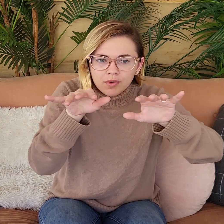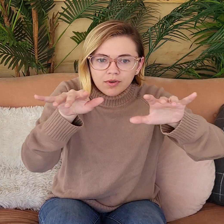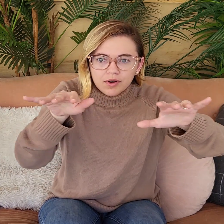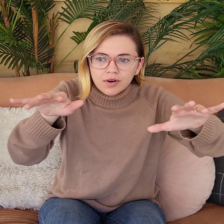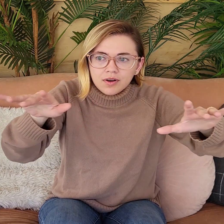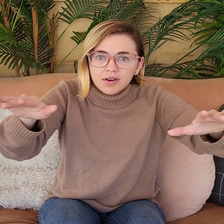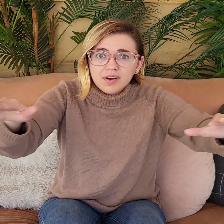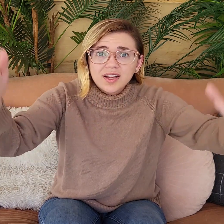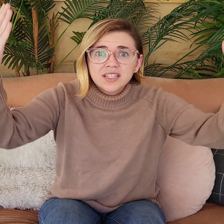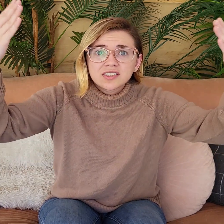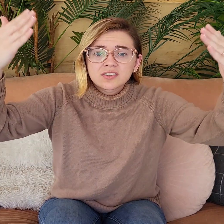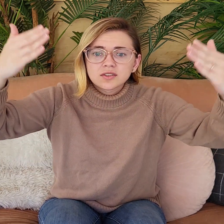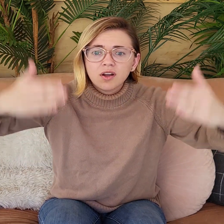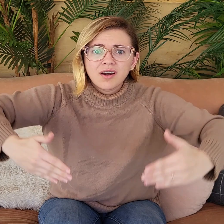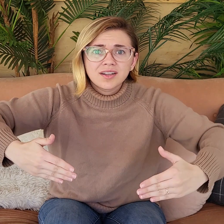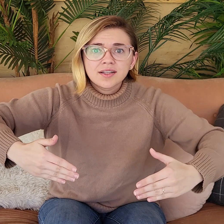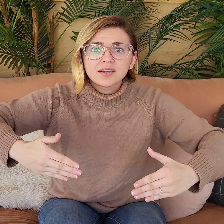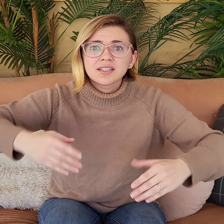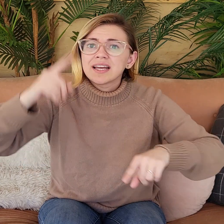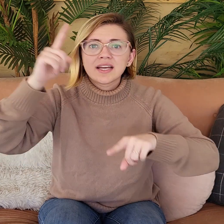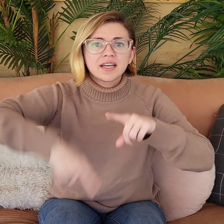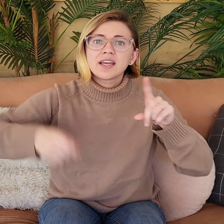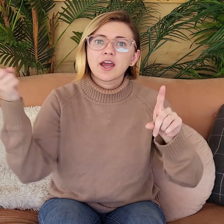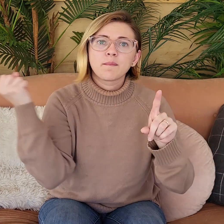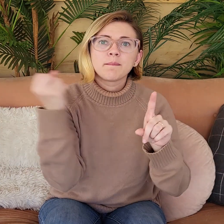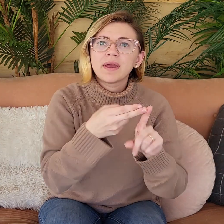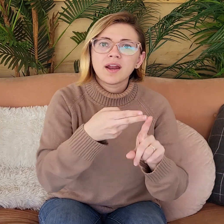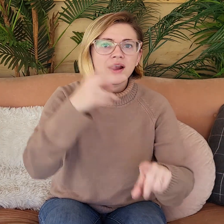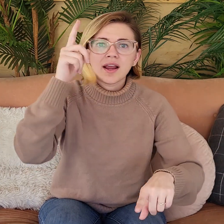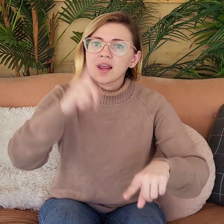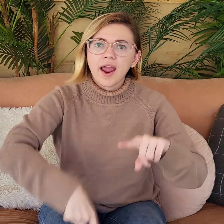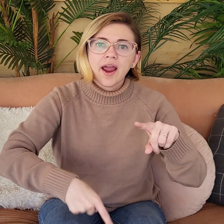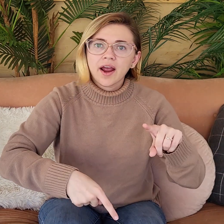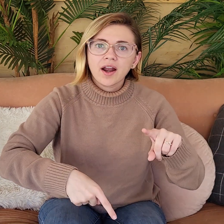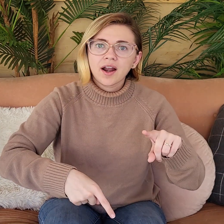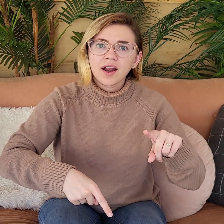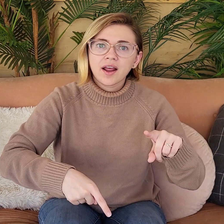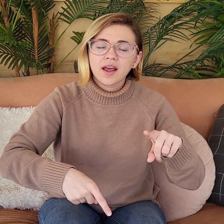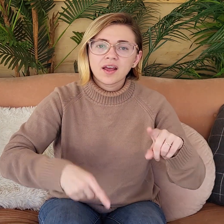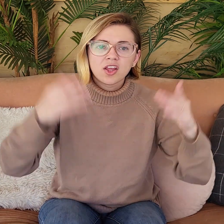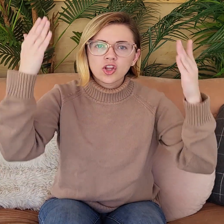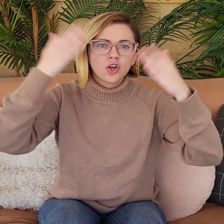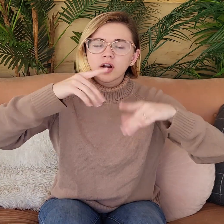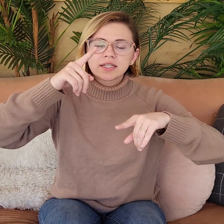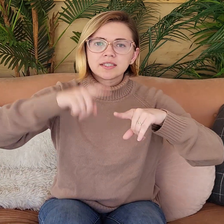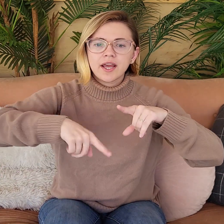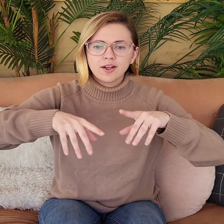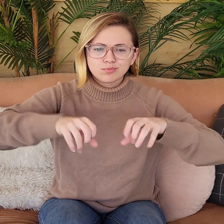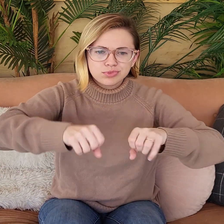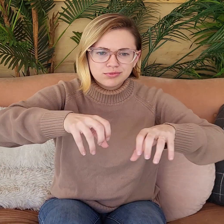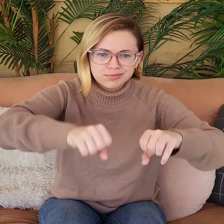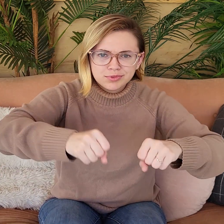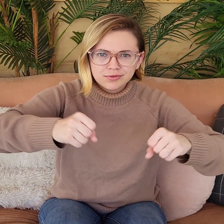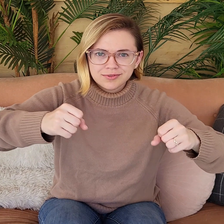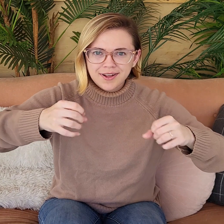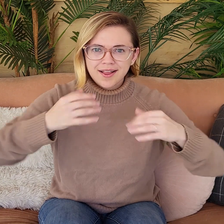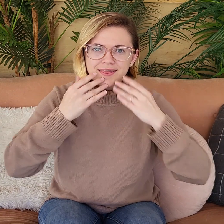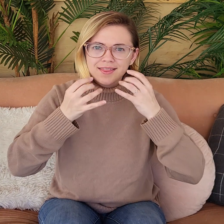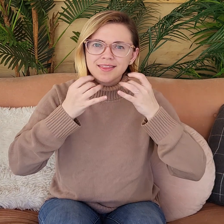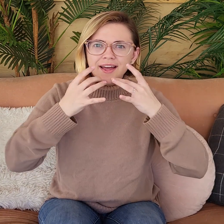the darkness, and it reaches through the darkness. The darkness can't beat it. The darkness